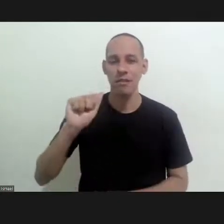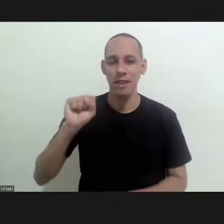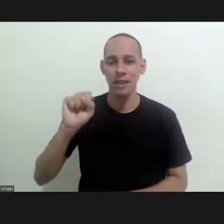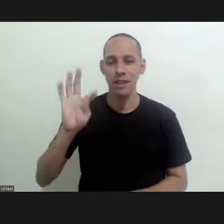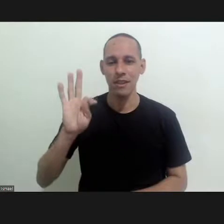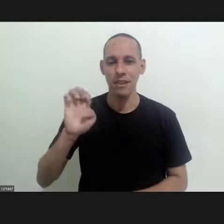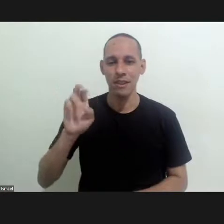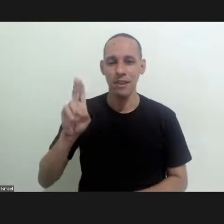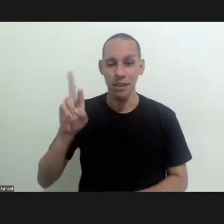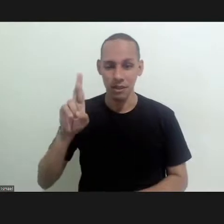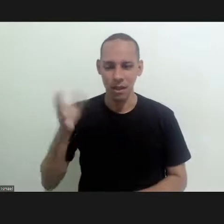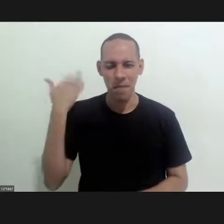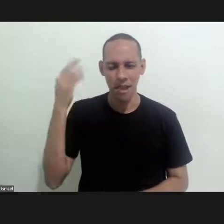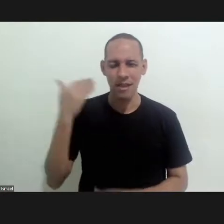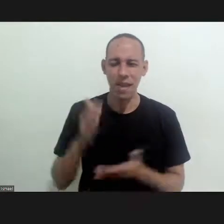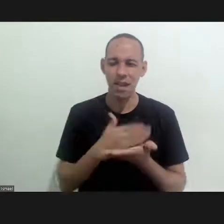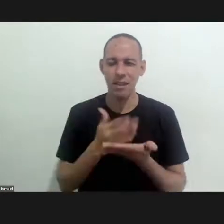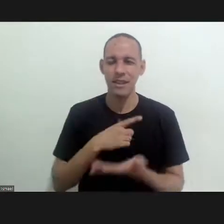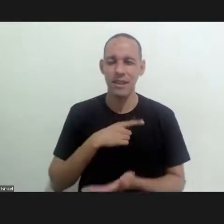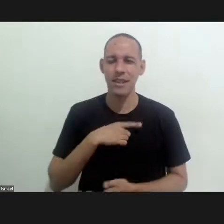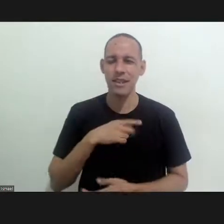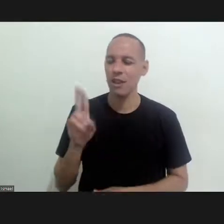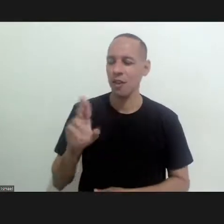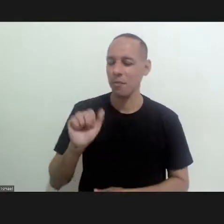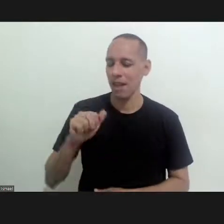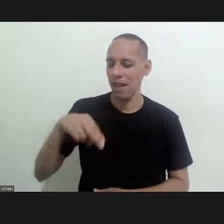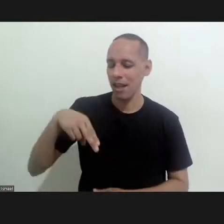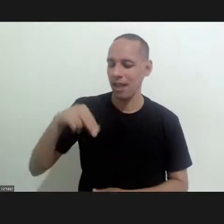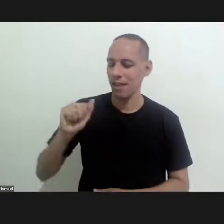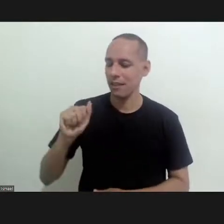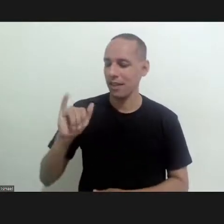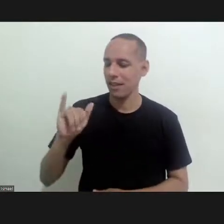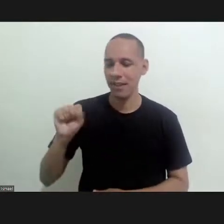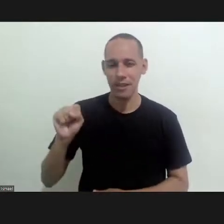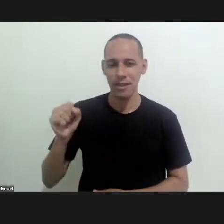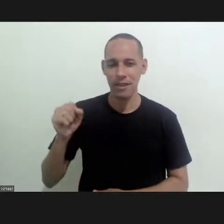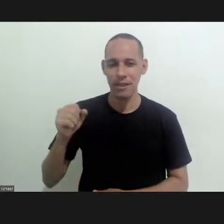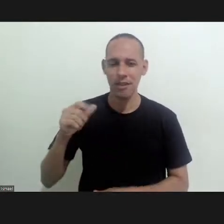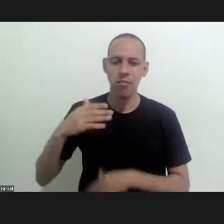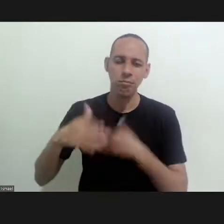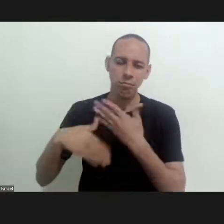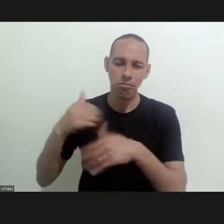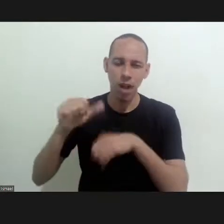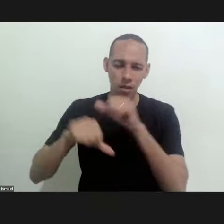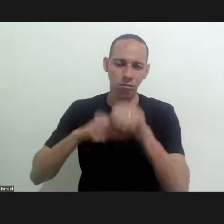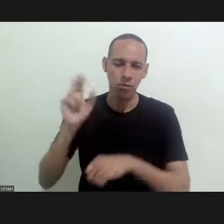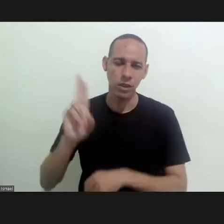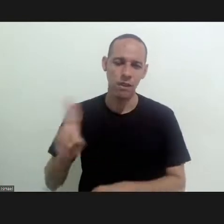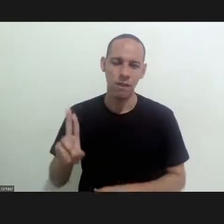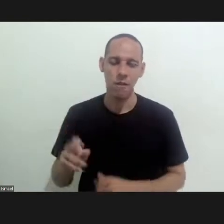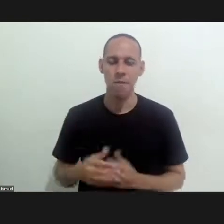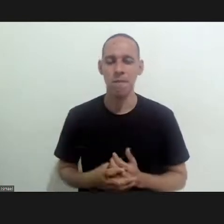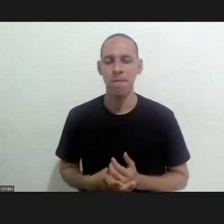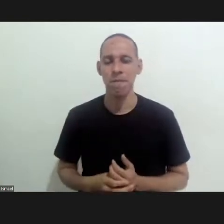which also had a journal which was called the annals of the institute pastor pastor